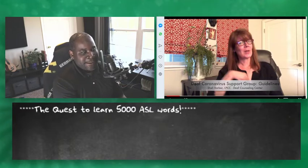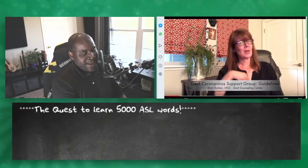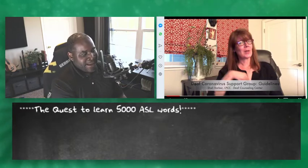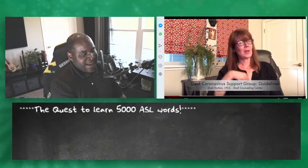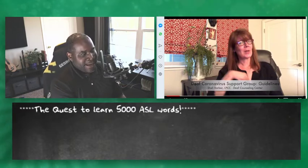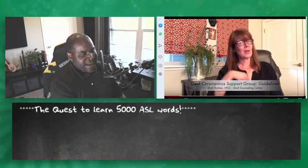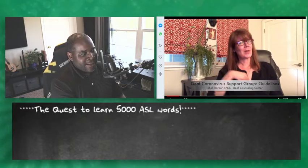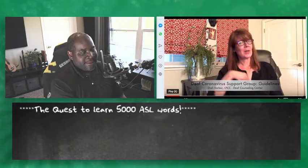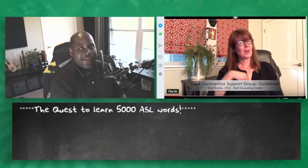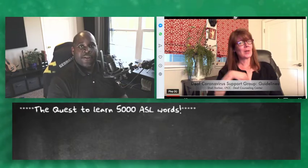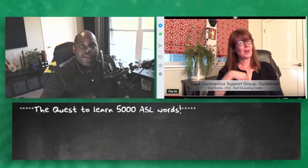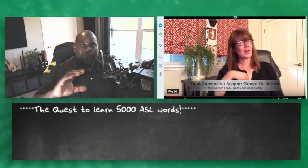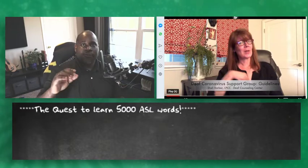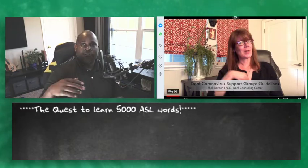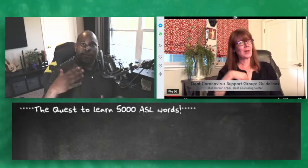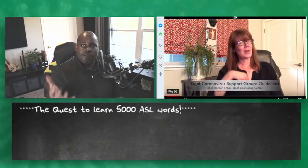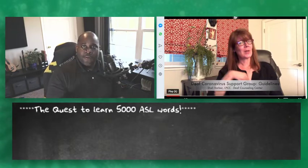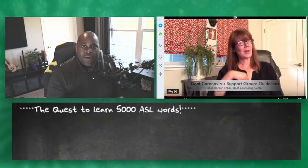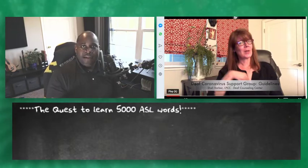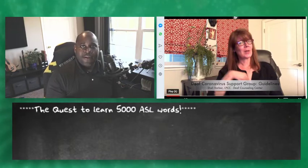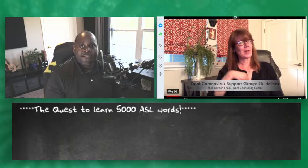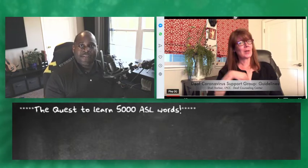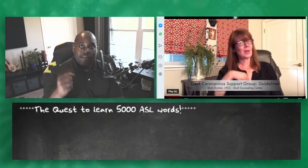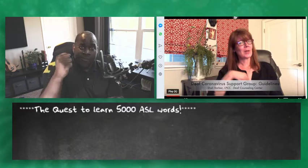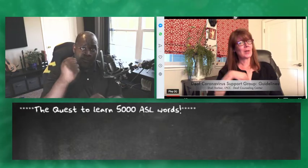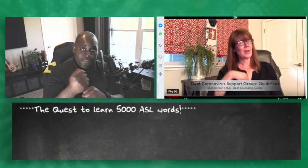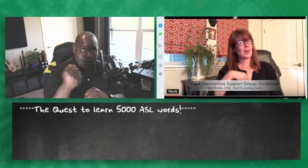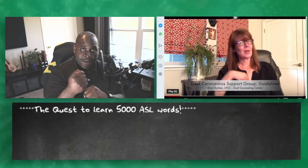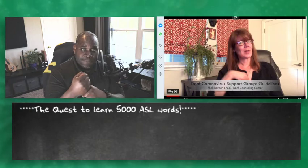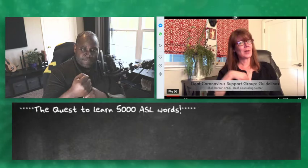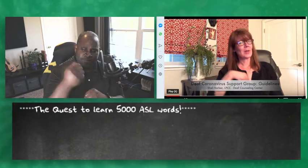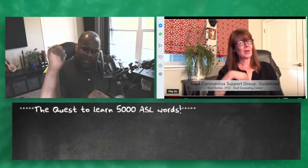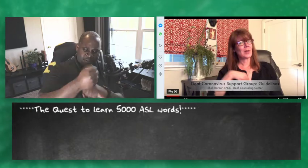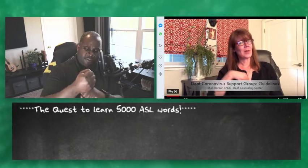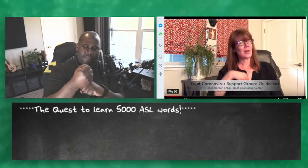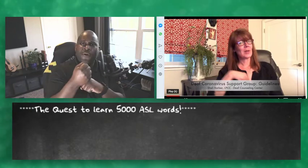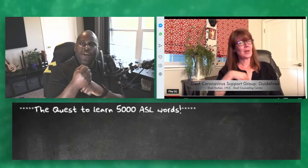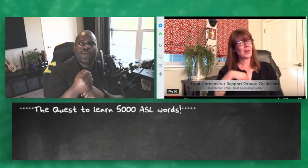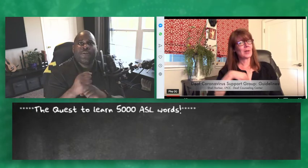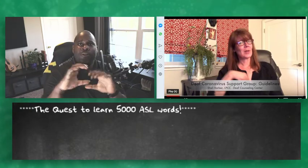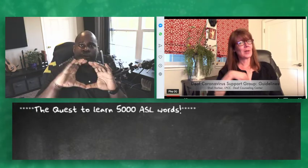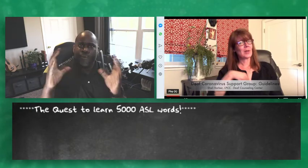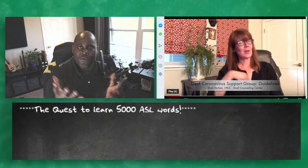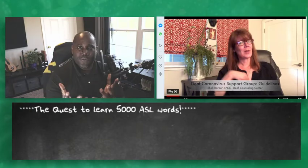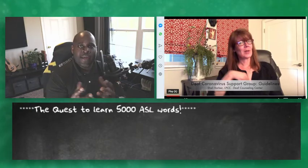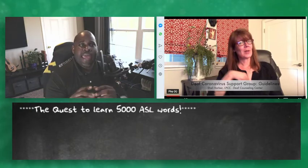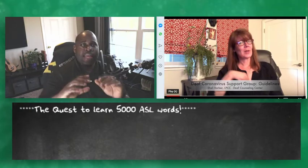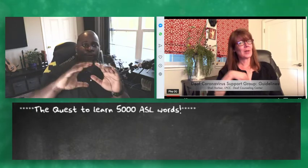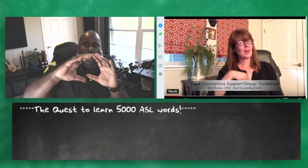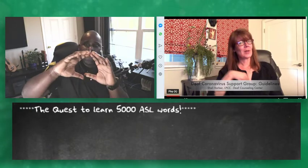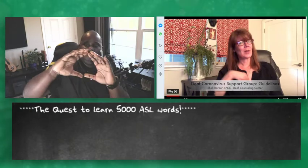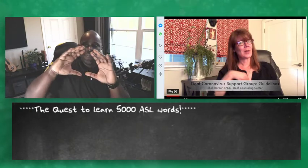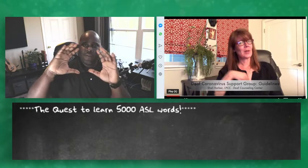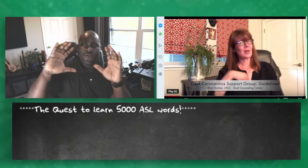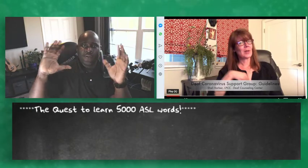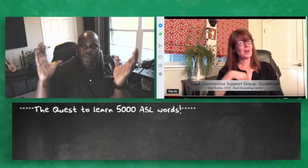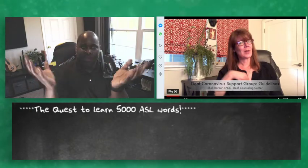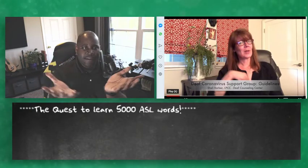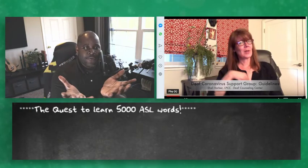uh so spells coronavirus support support group and group the general sign for